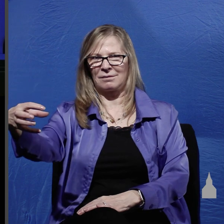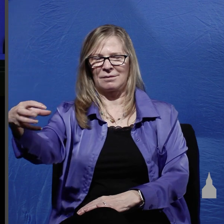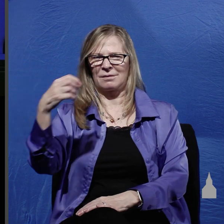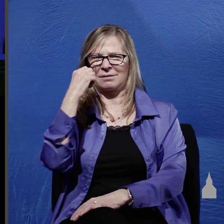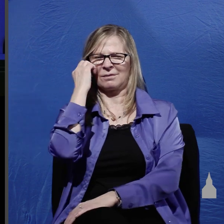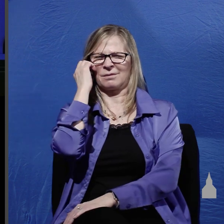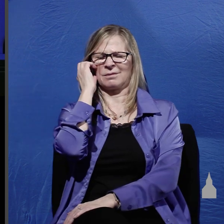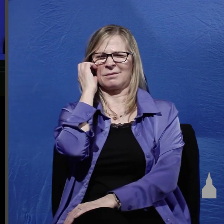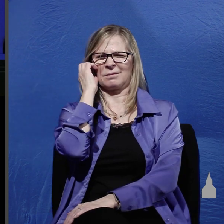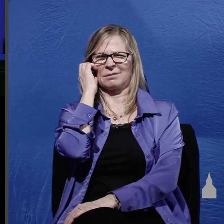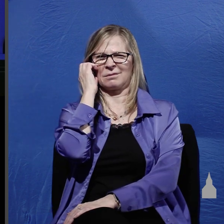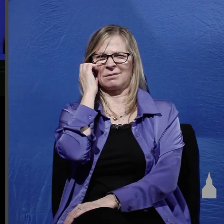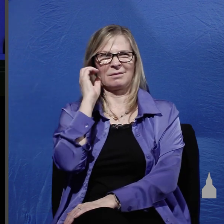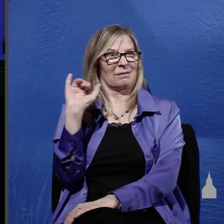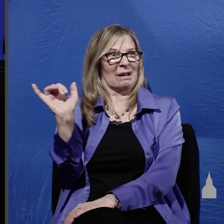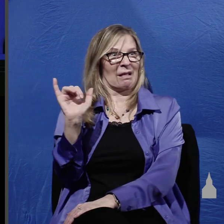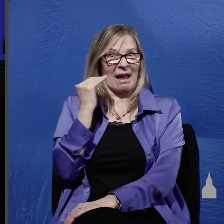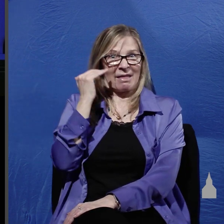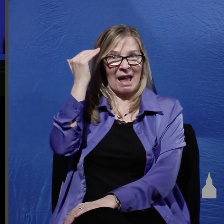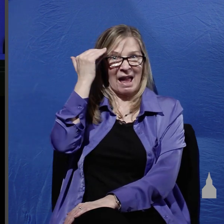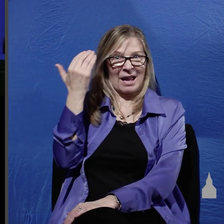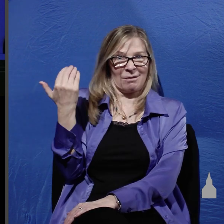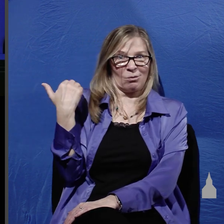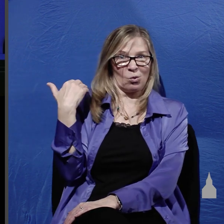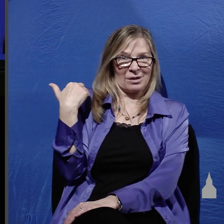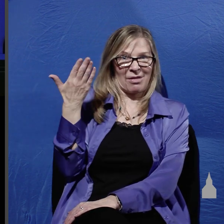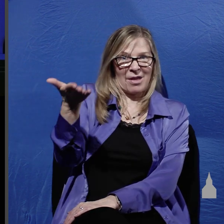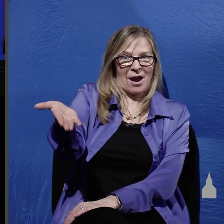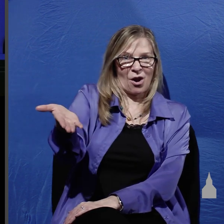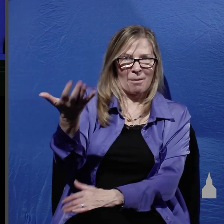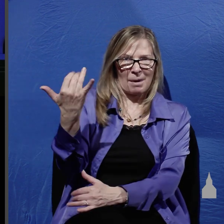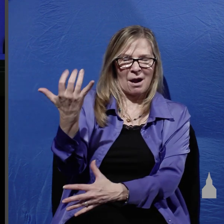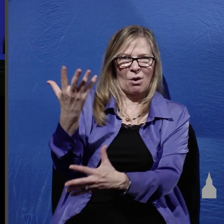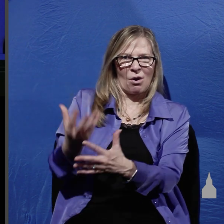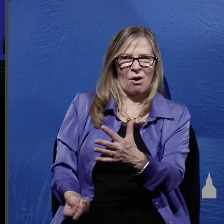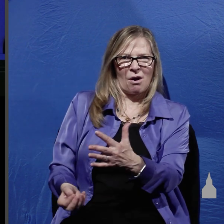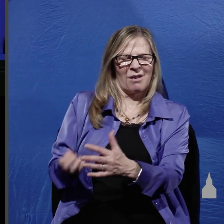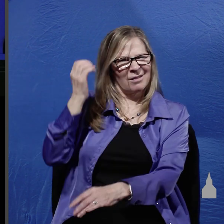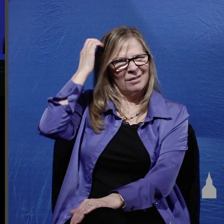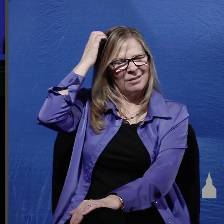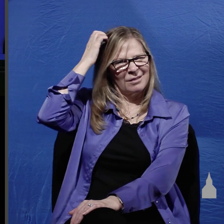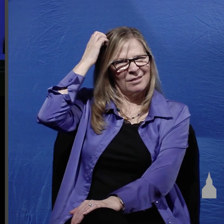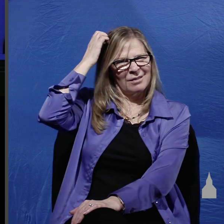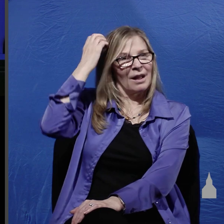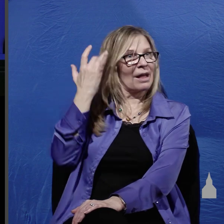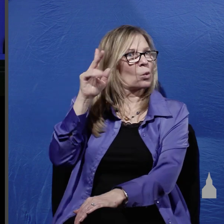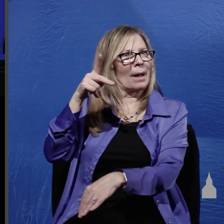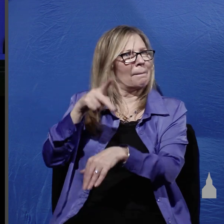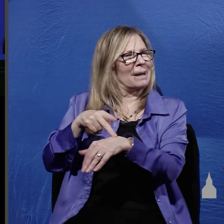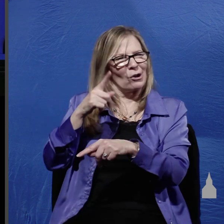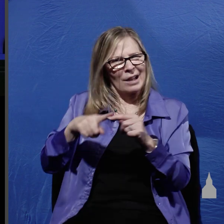just like a head had been there but was now gone and this is why Peter can't figure it out